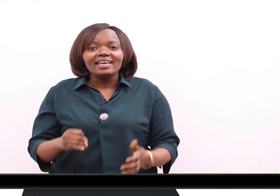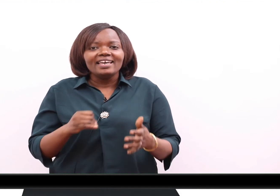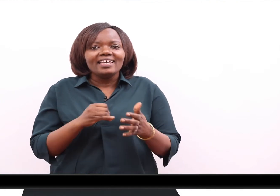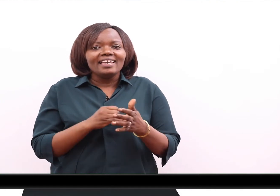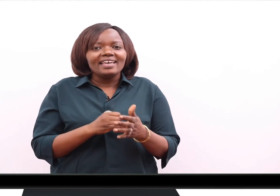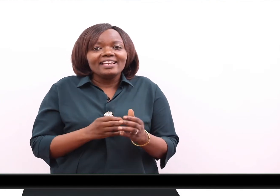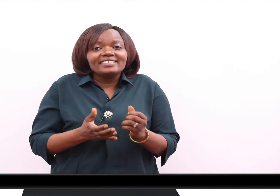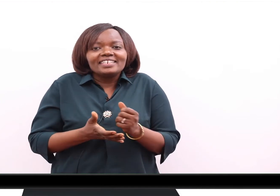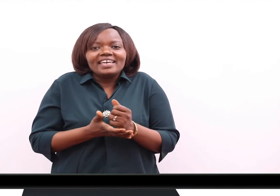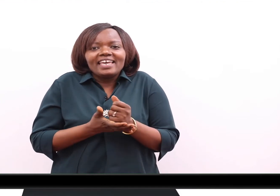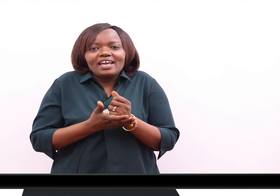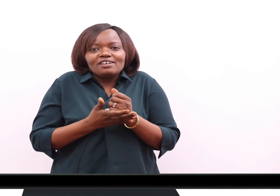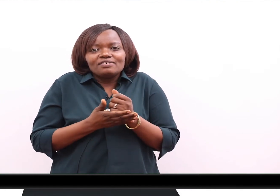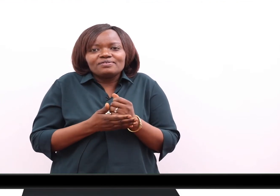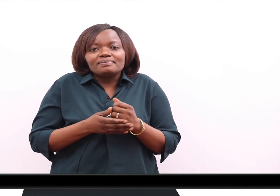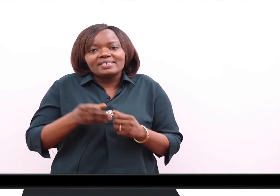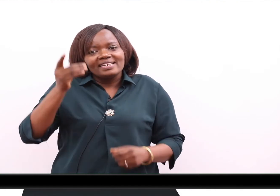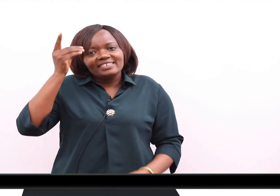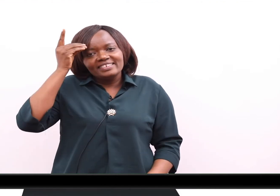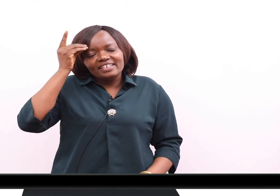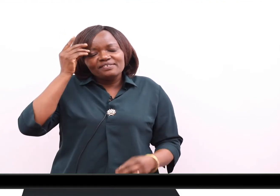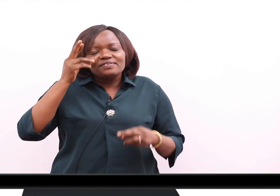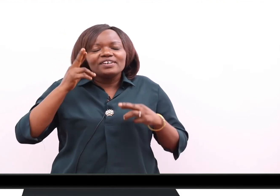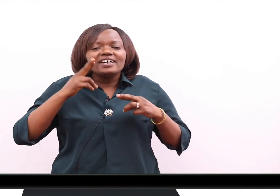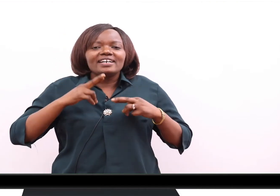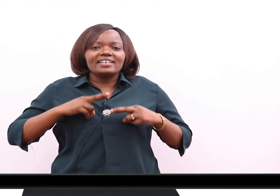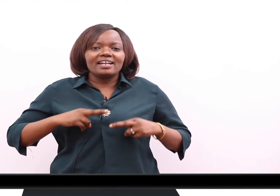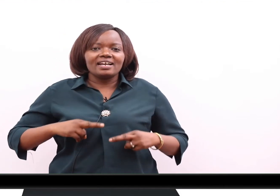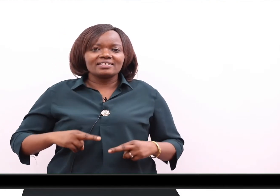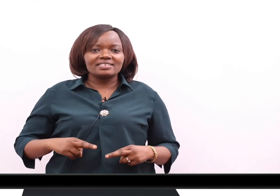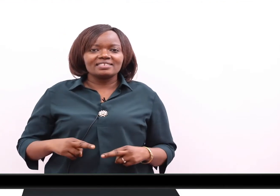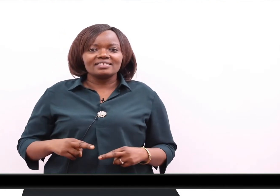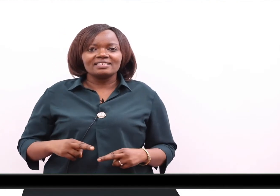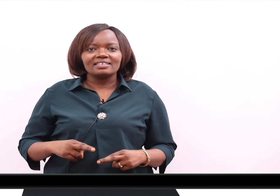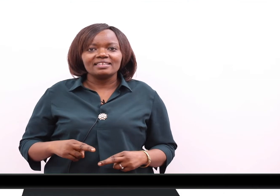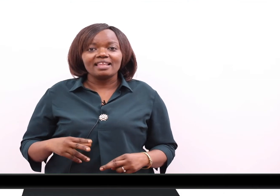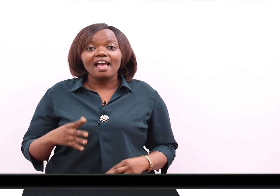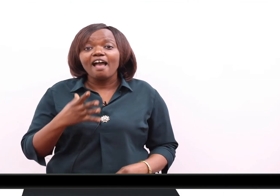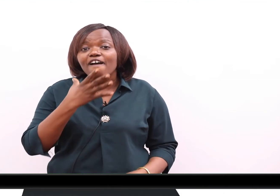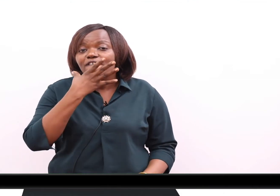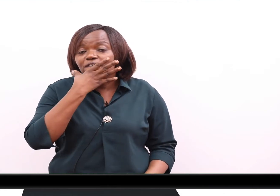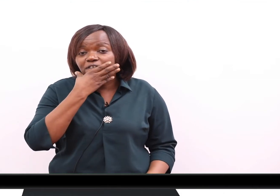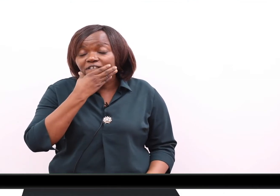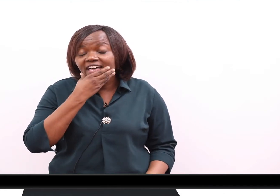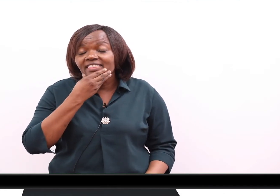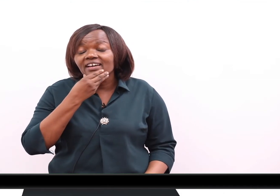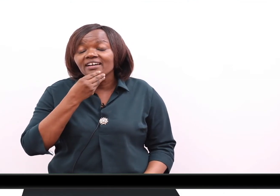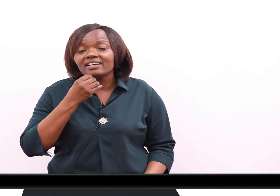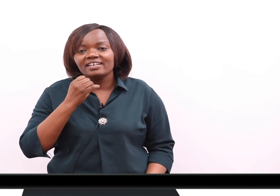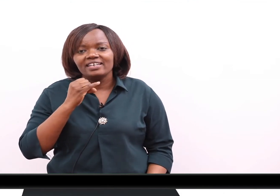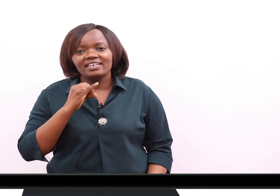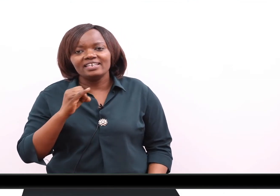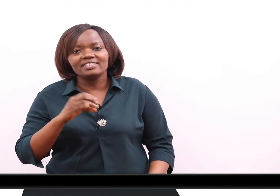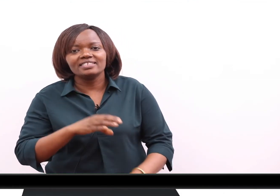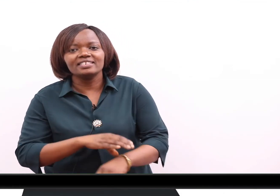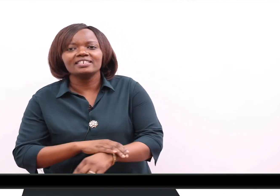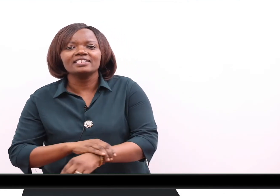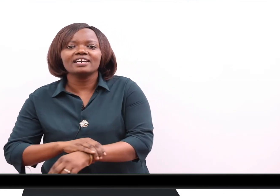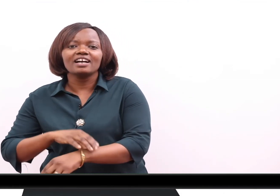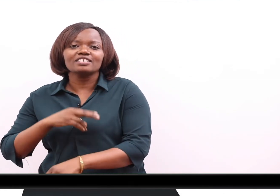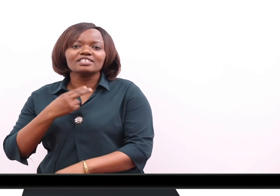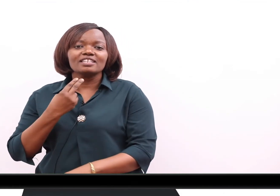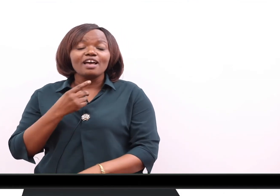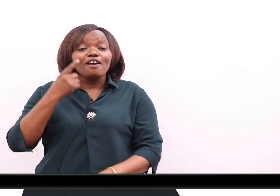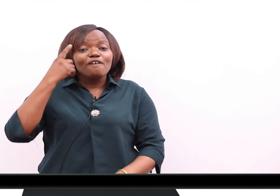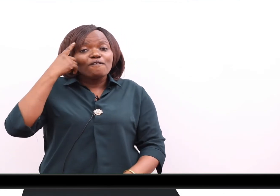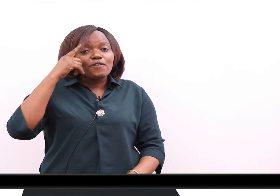It helps Dave relax. Father is taking